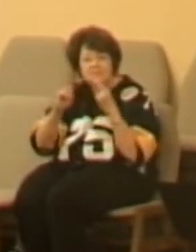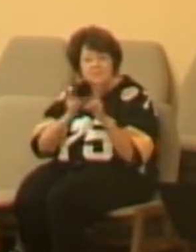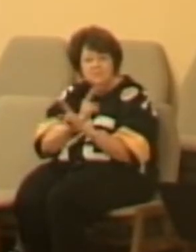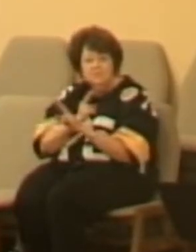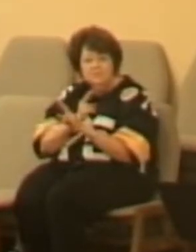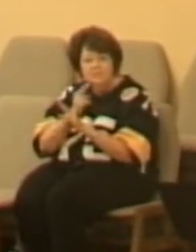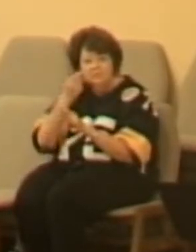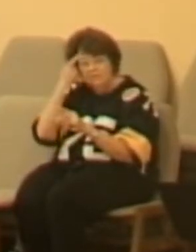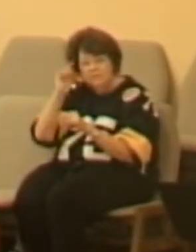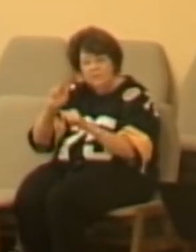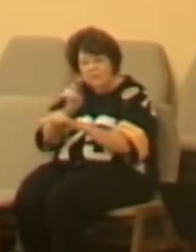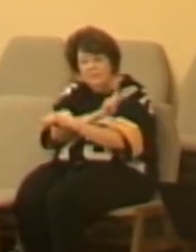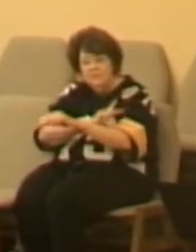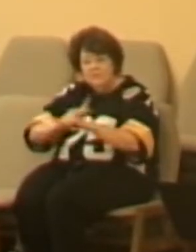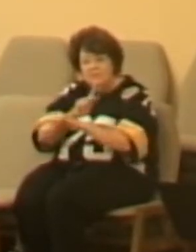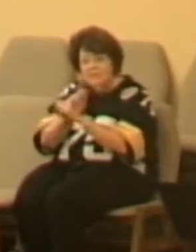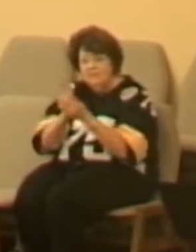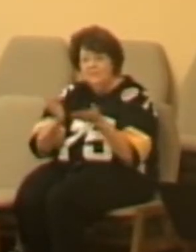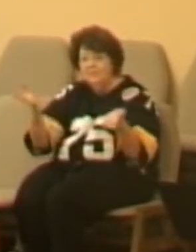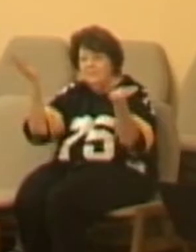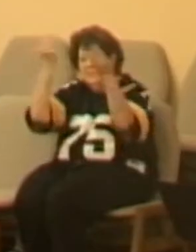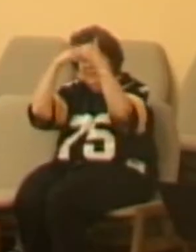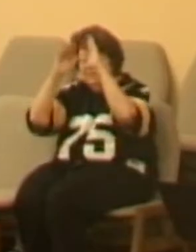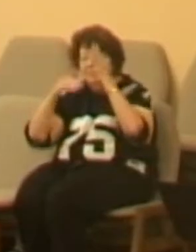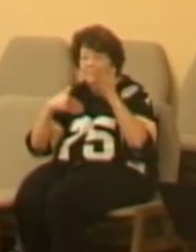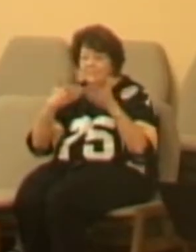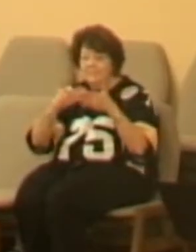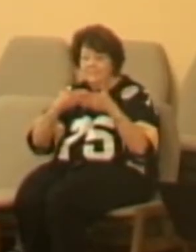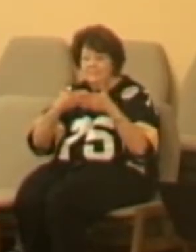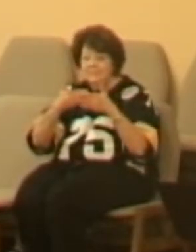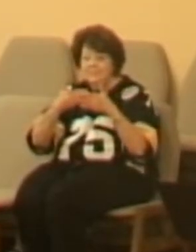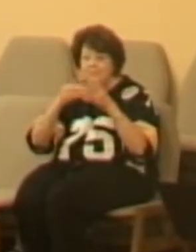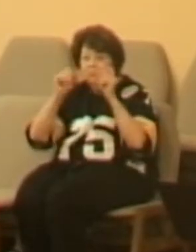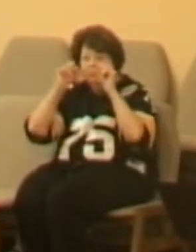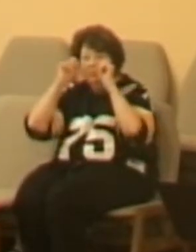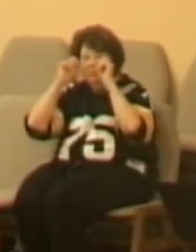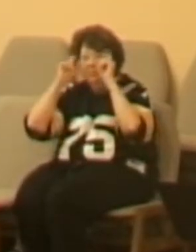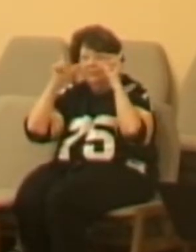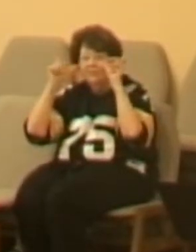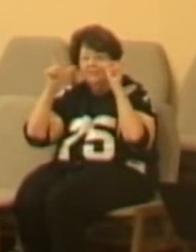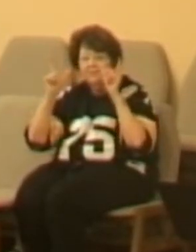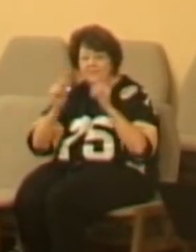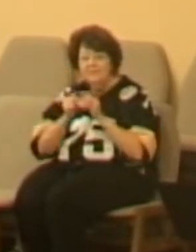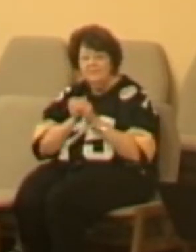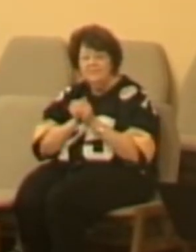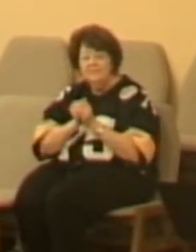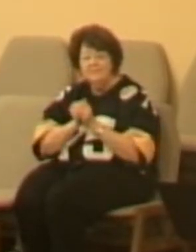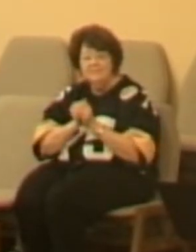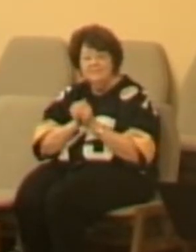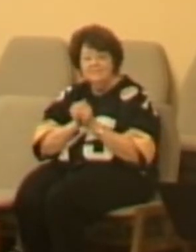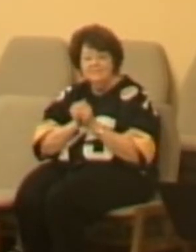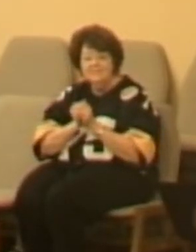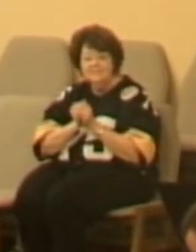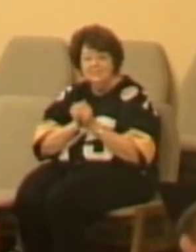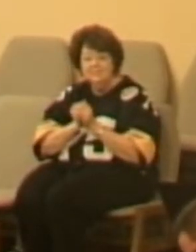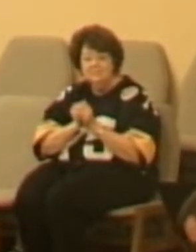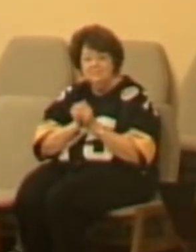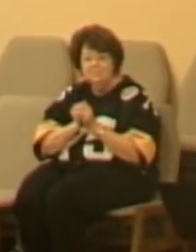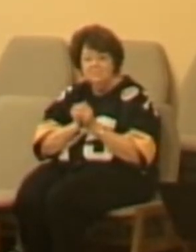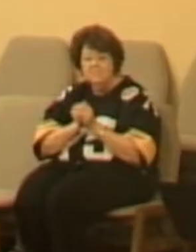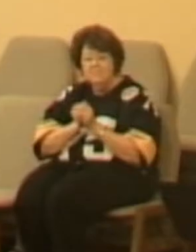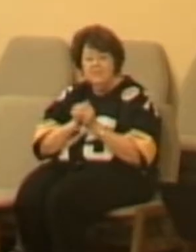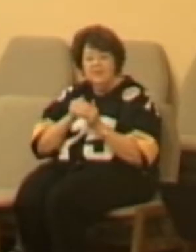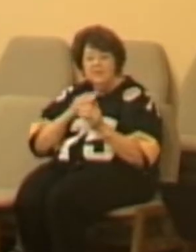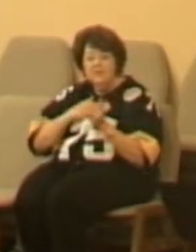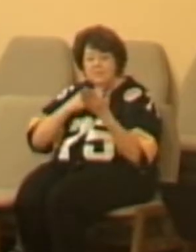for the kingdom of heaven is at hand. Wow, that's pretty bold. You know what the title of my very first